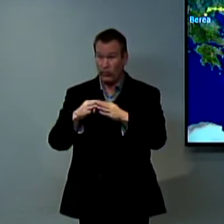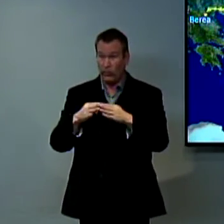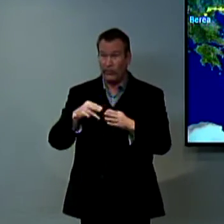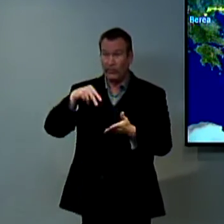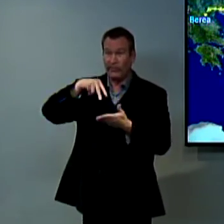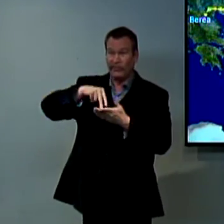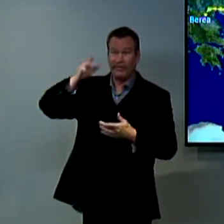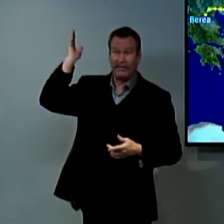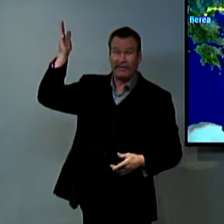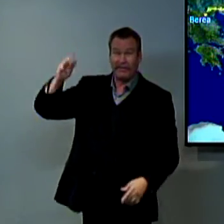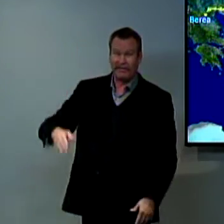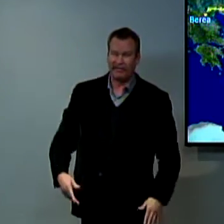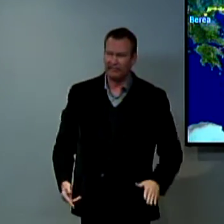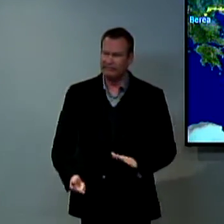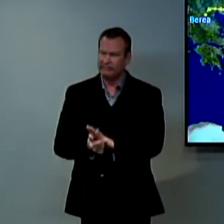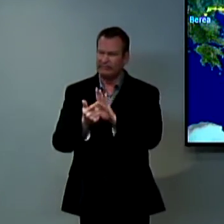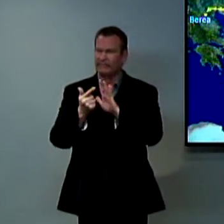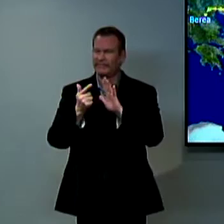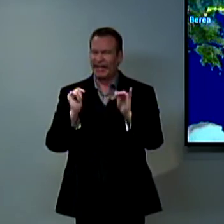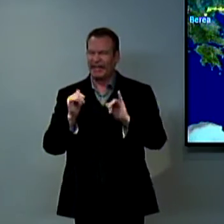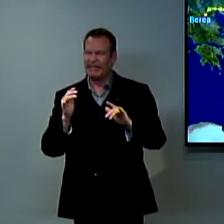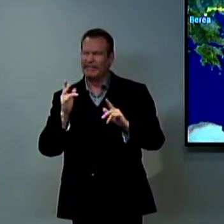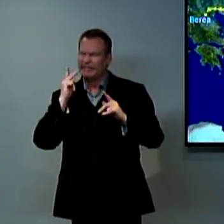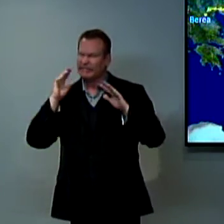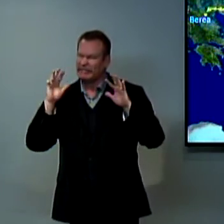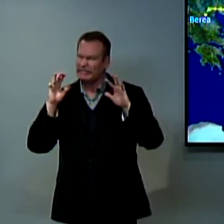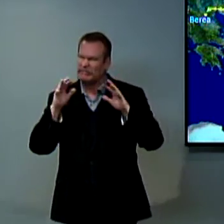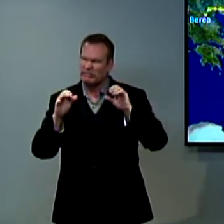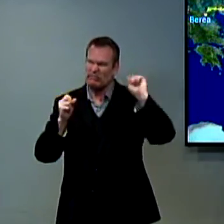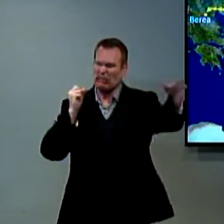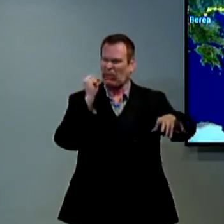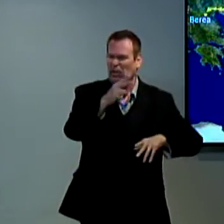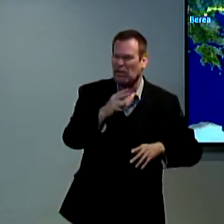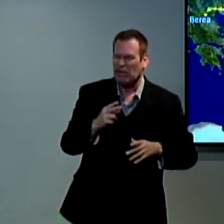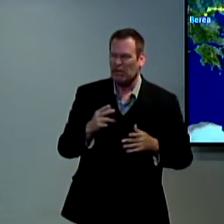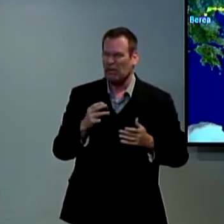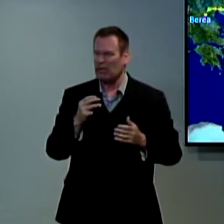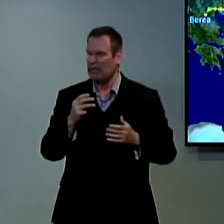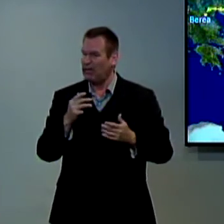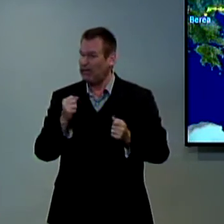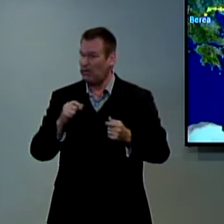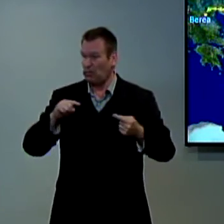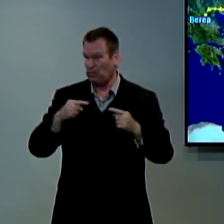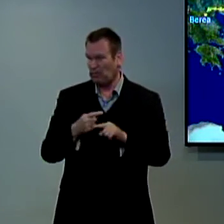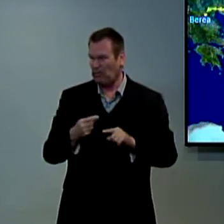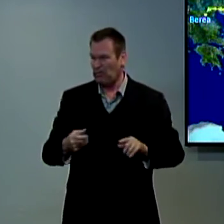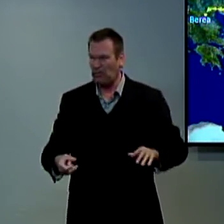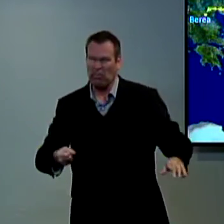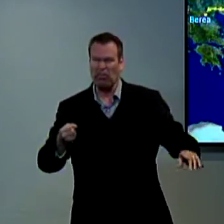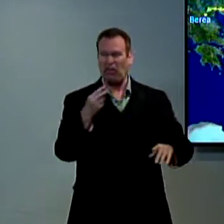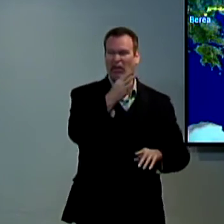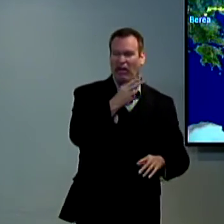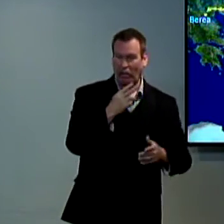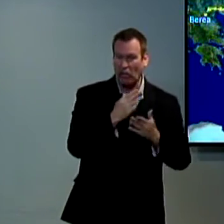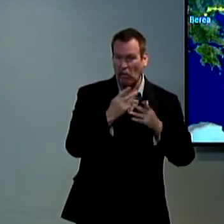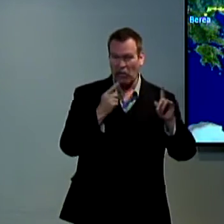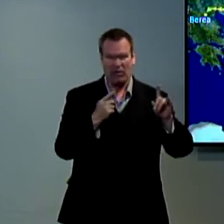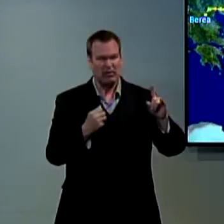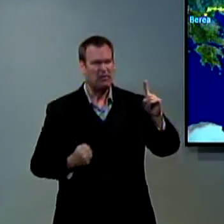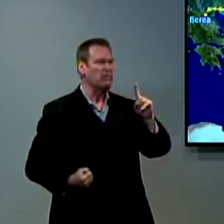today standing on the street corner is not allowed and people would perhaps